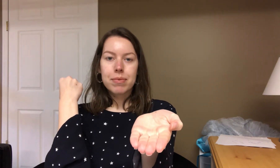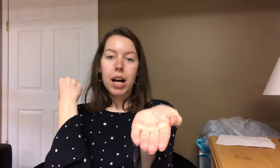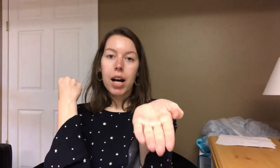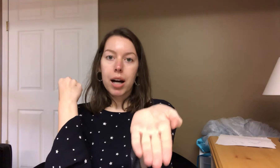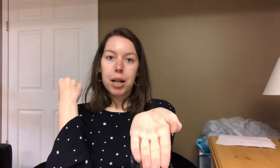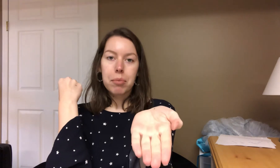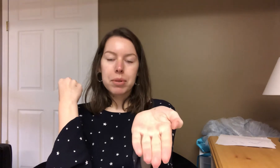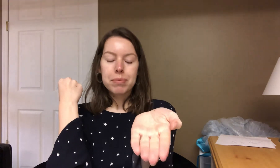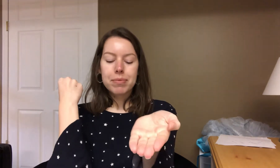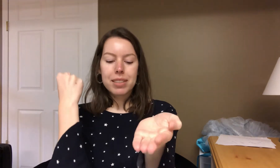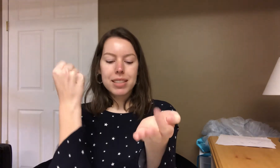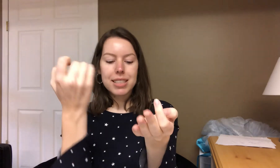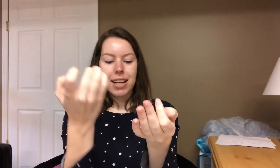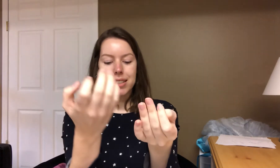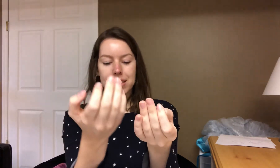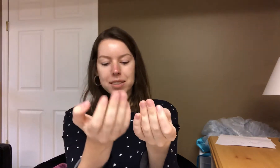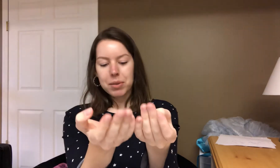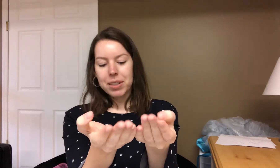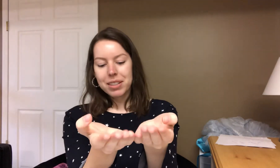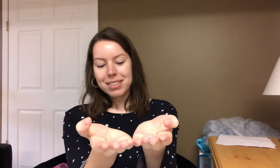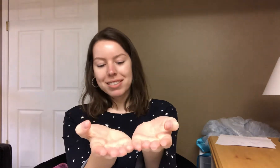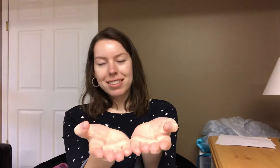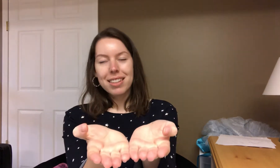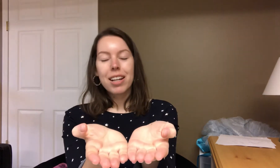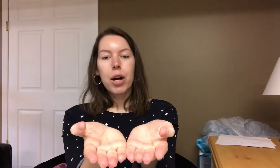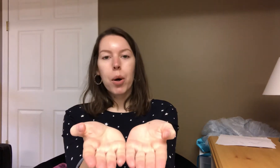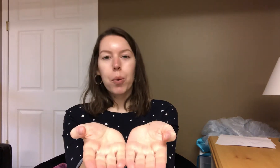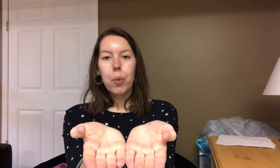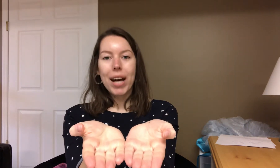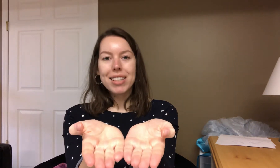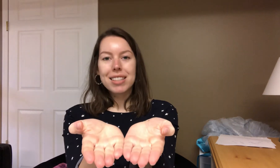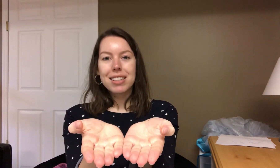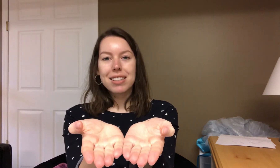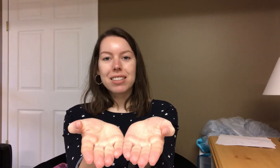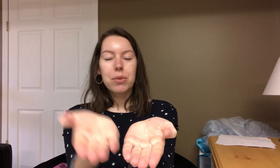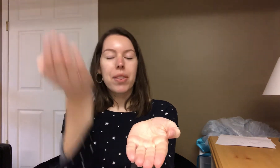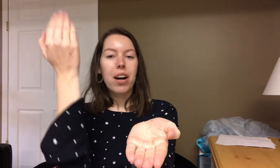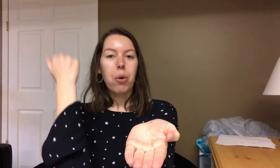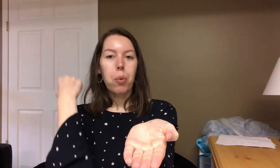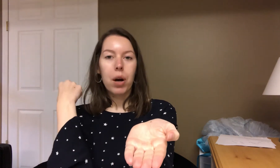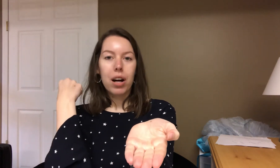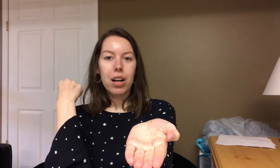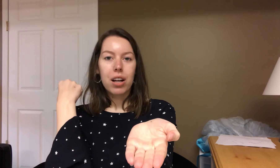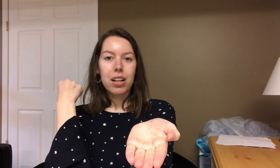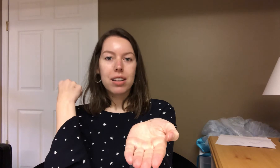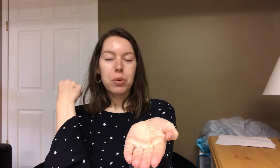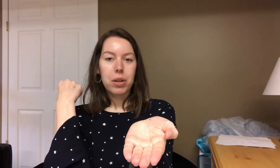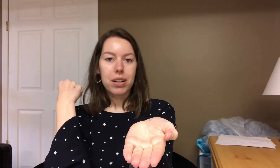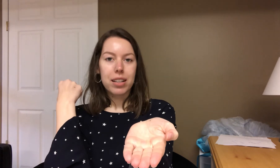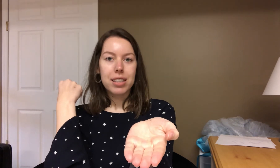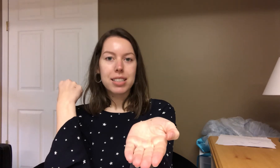Ub. It's a nonsense word. Wet. Without wuh the word is.